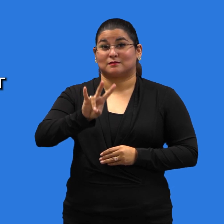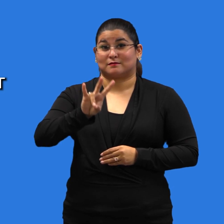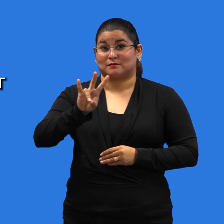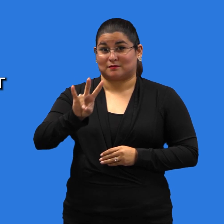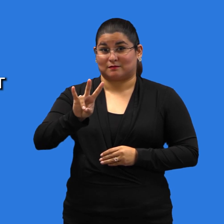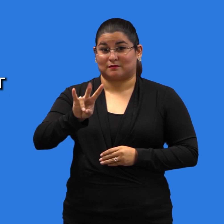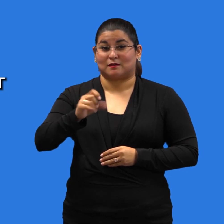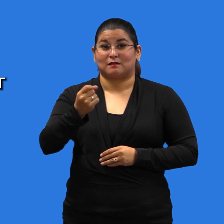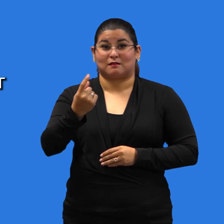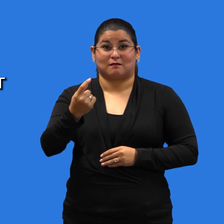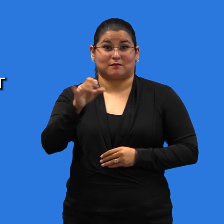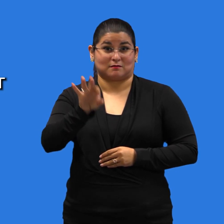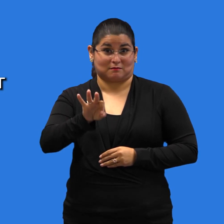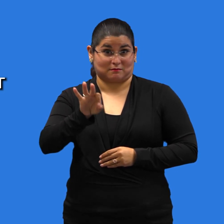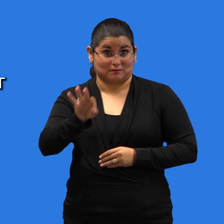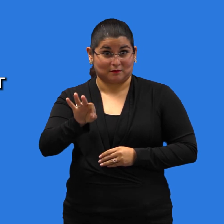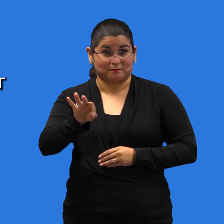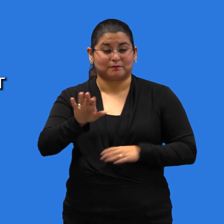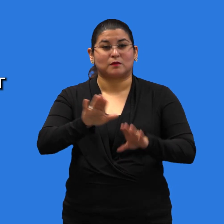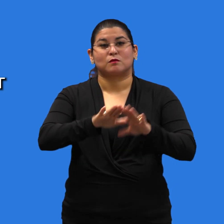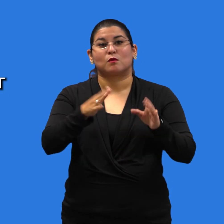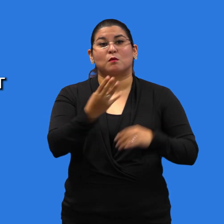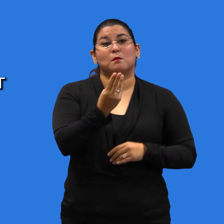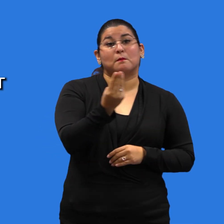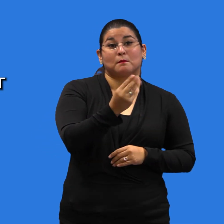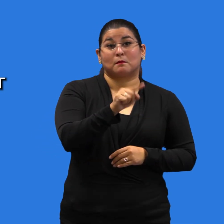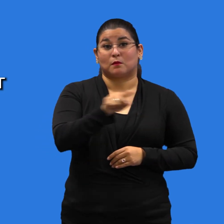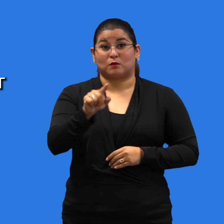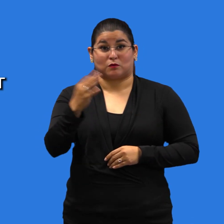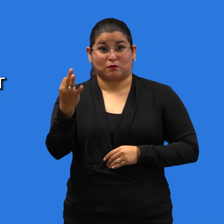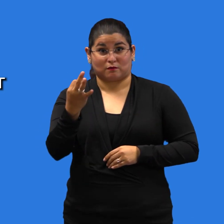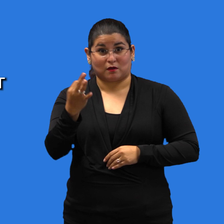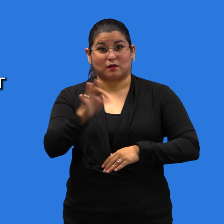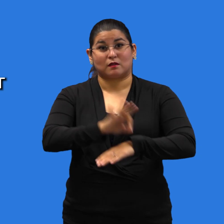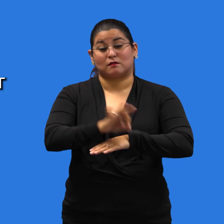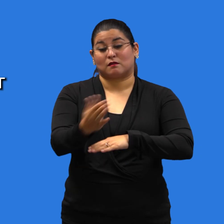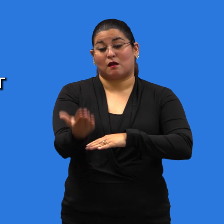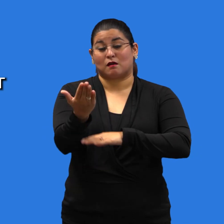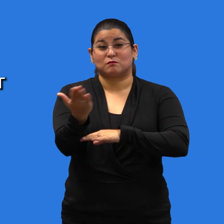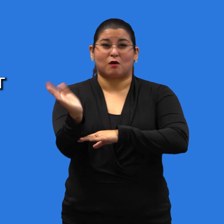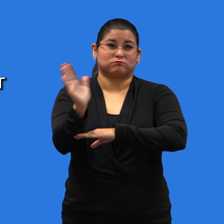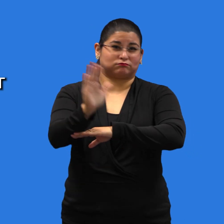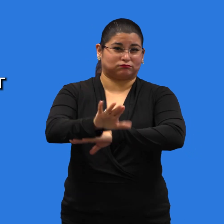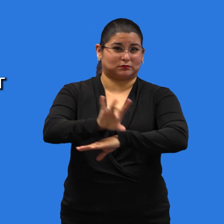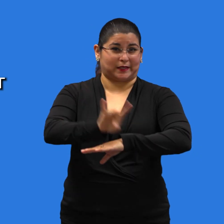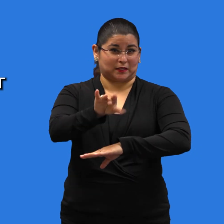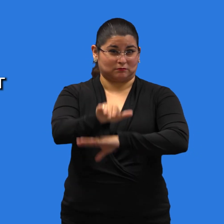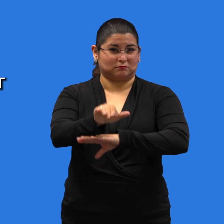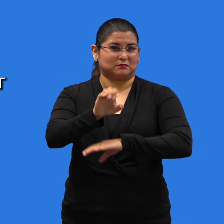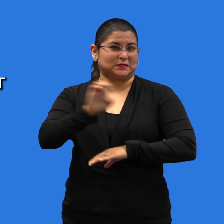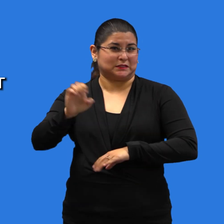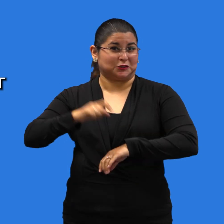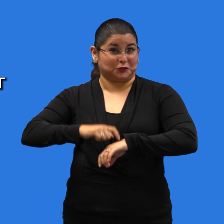Friday from 9 a.m. to 8 p.m. Eastern Time. Or email